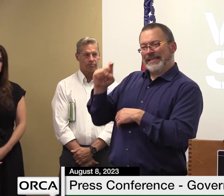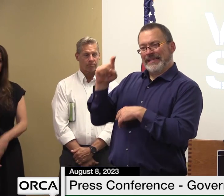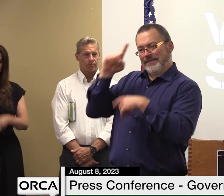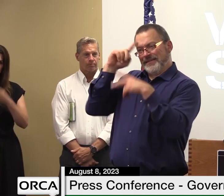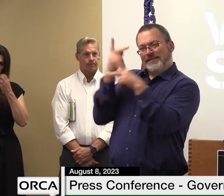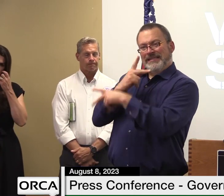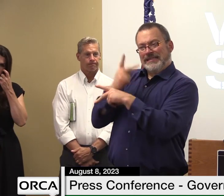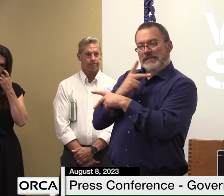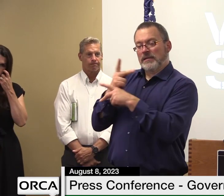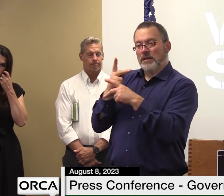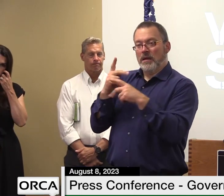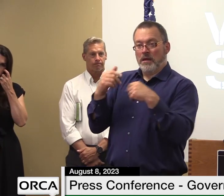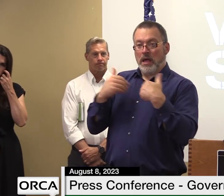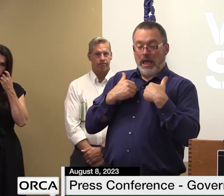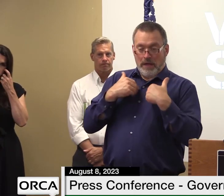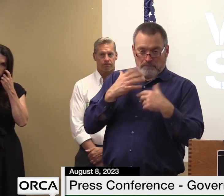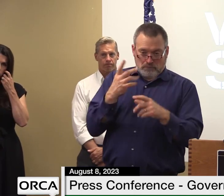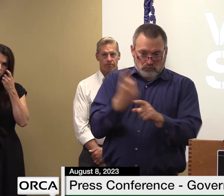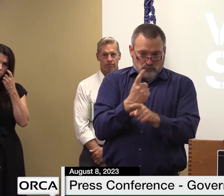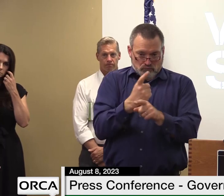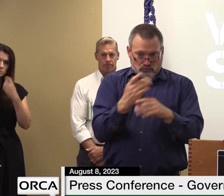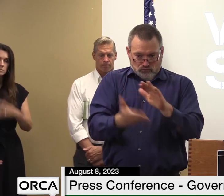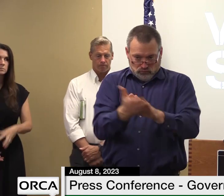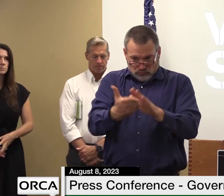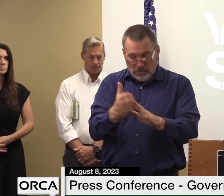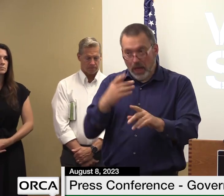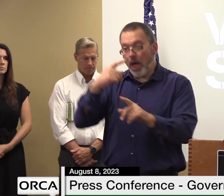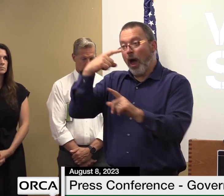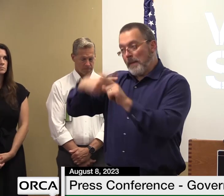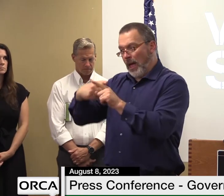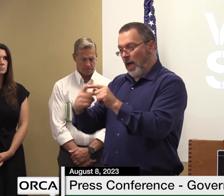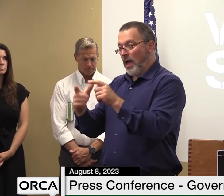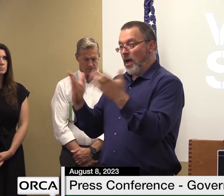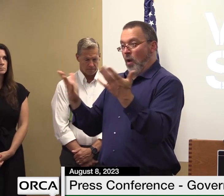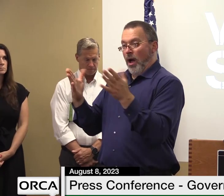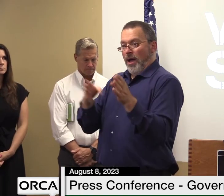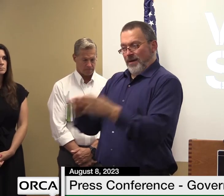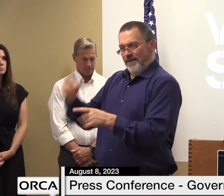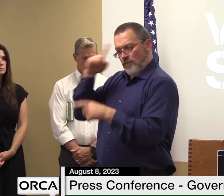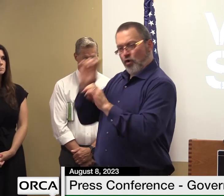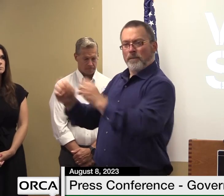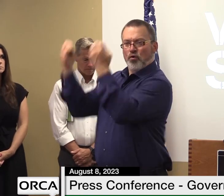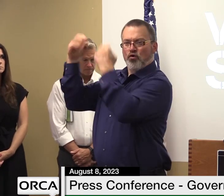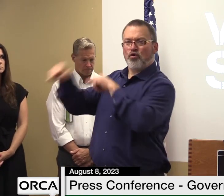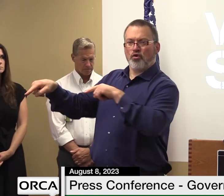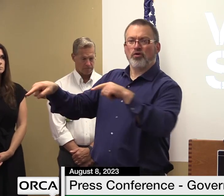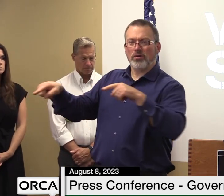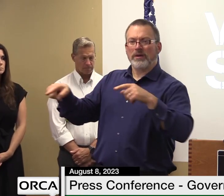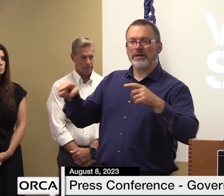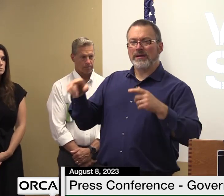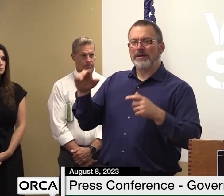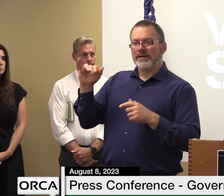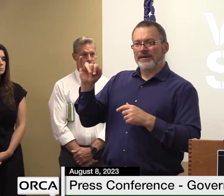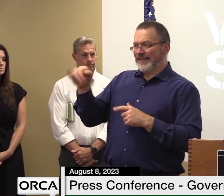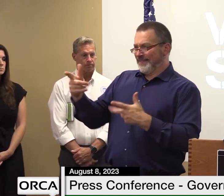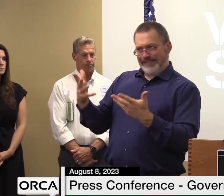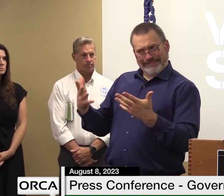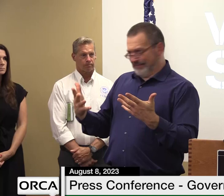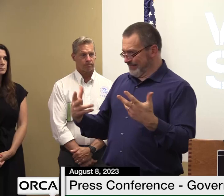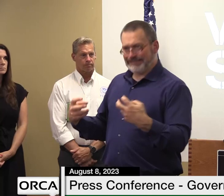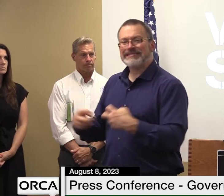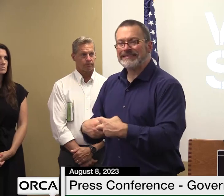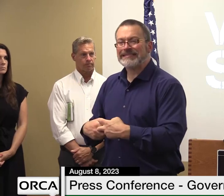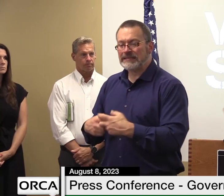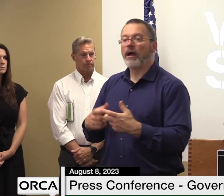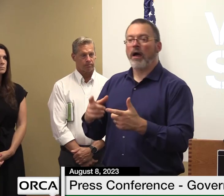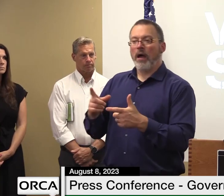can act on it and then answer the calls when there's an emergency if they can't do it if they have no means of doing